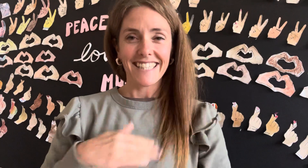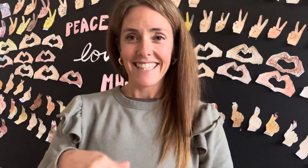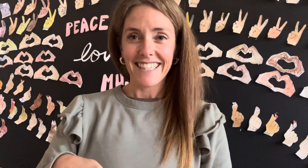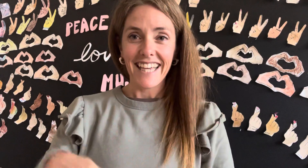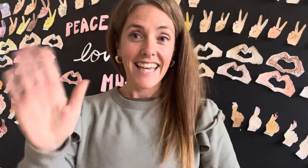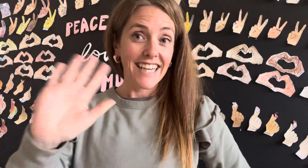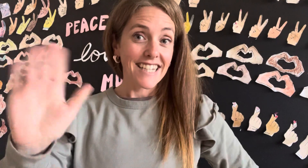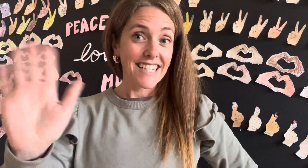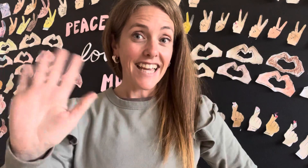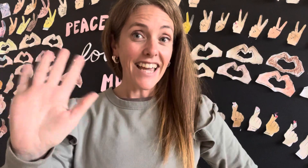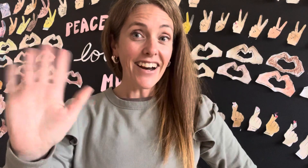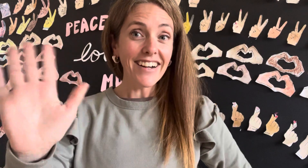Take care.